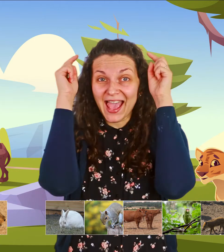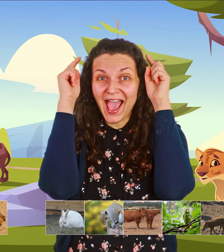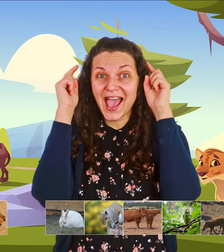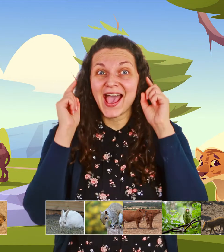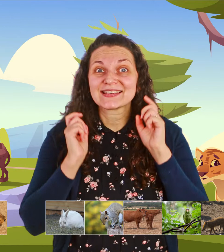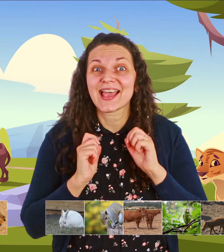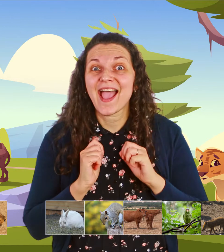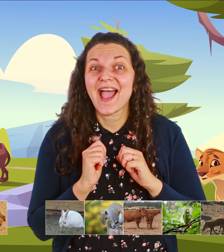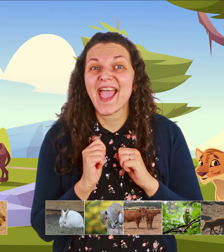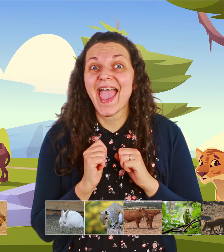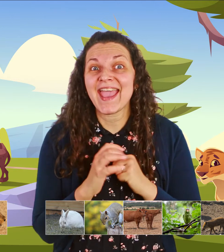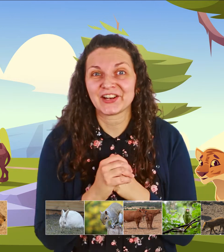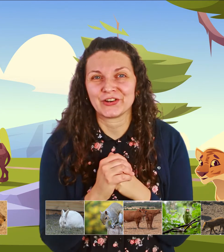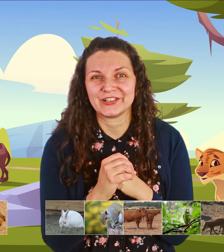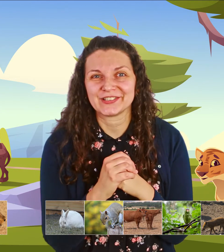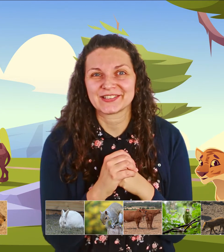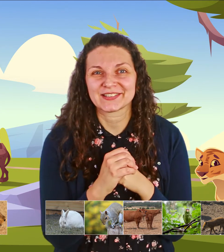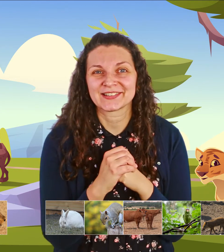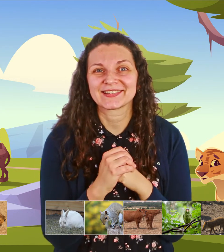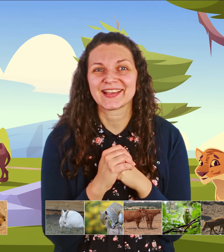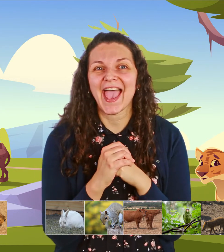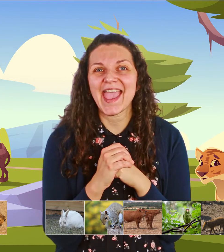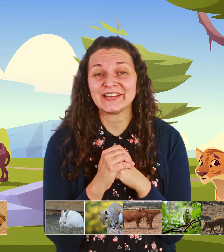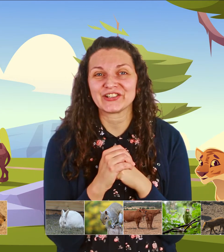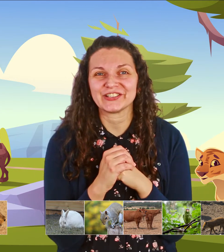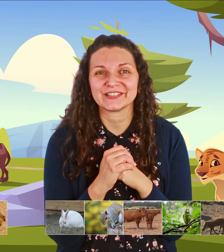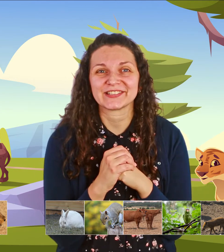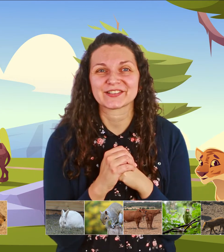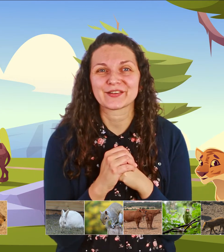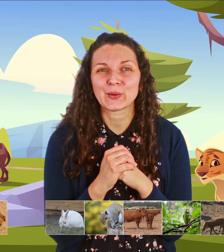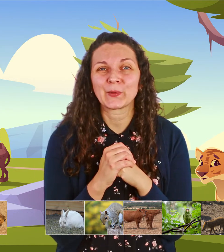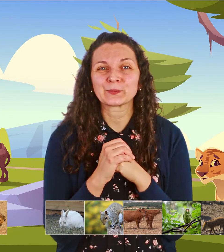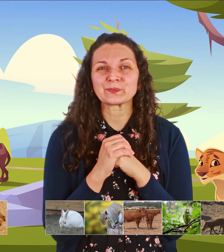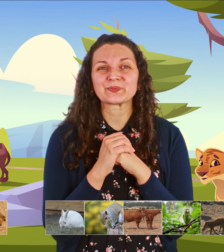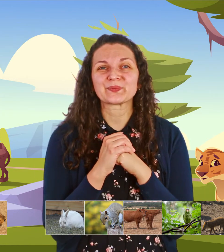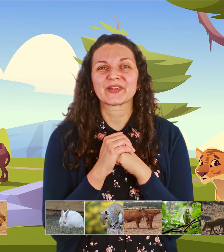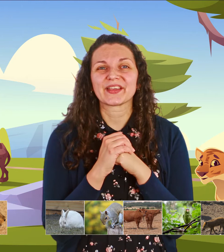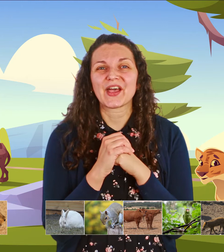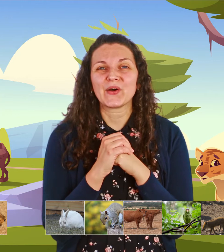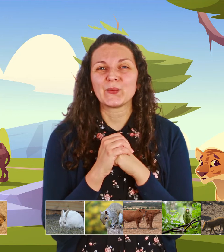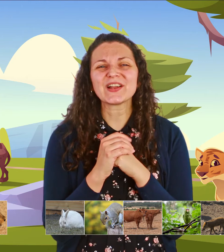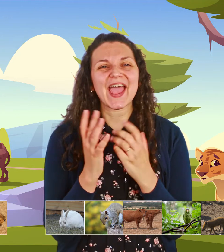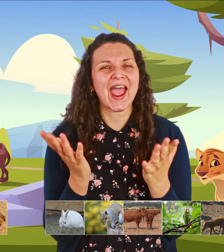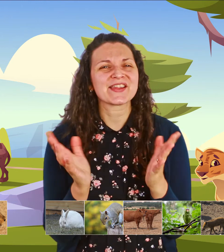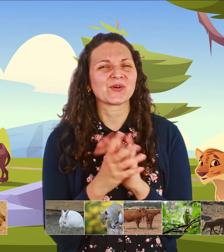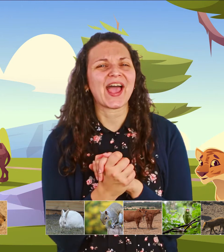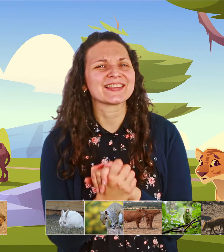has antlers antlers antlers animal has